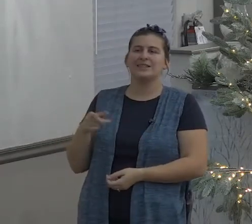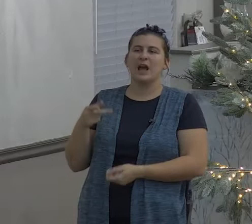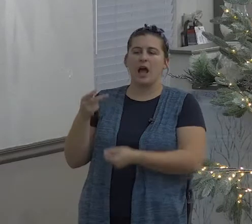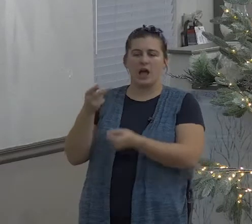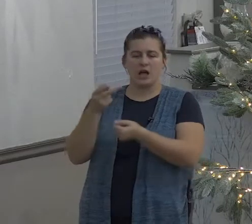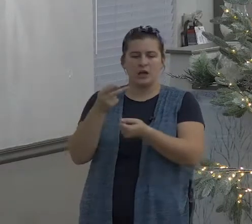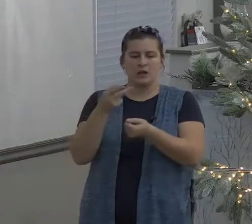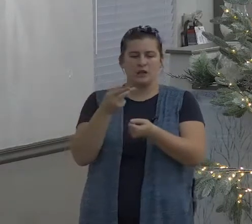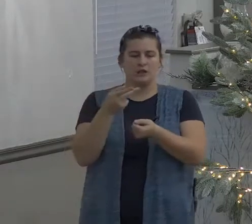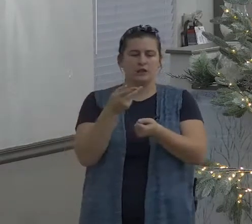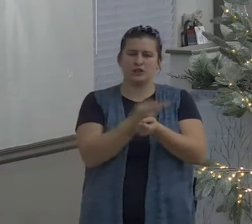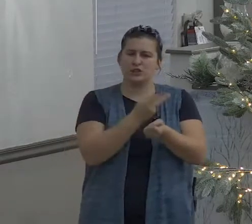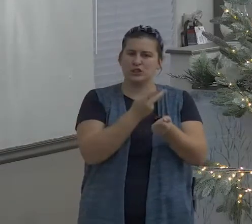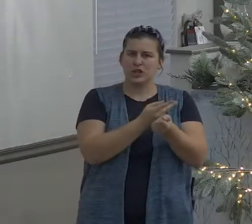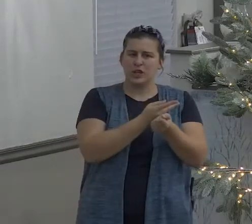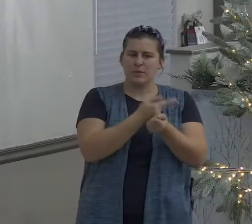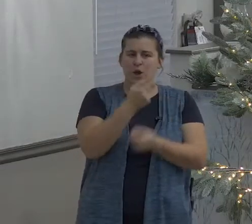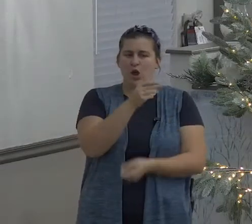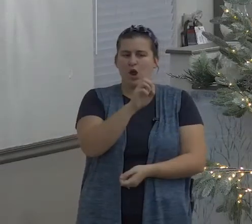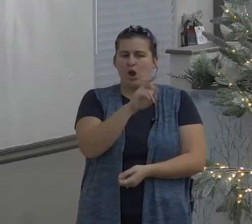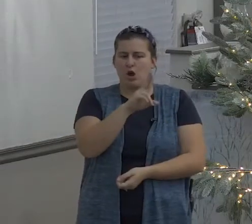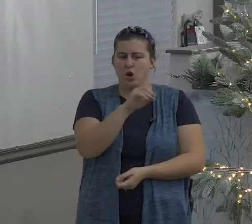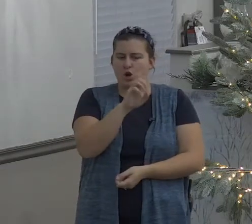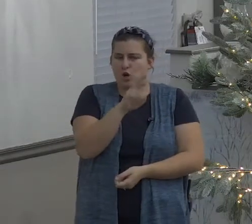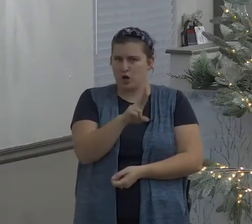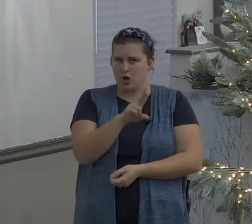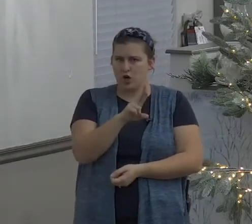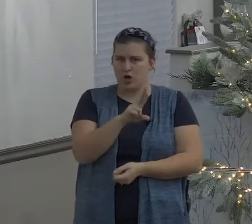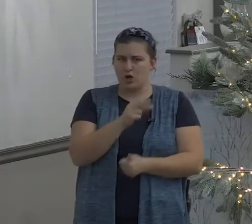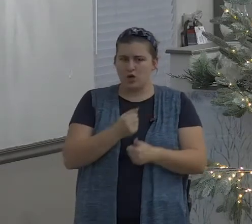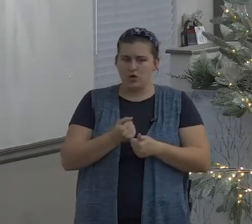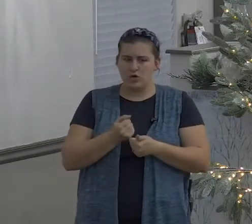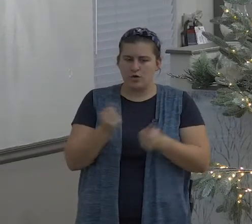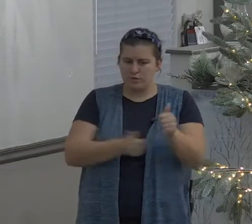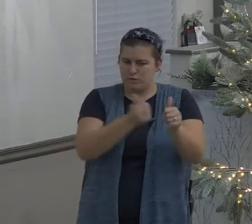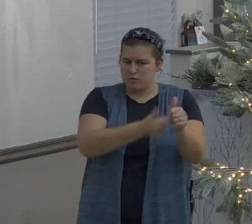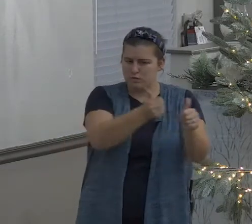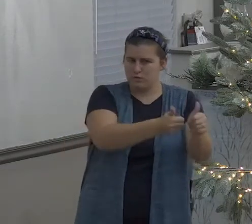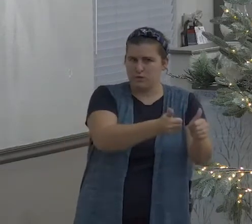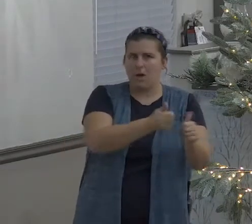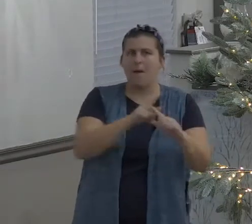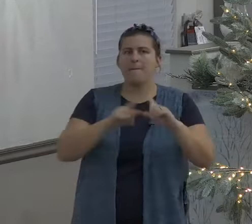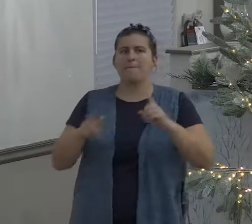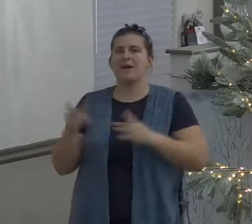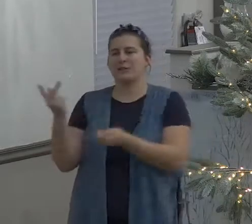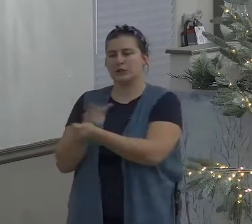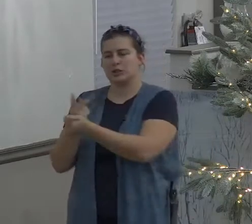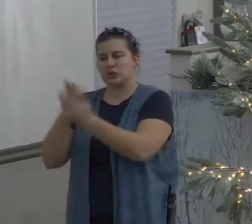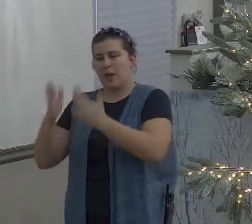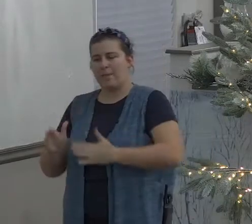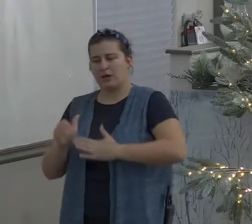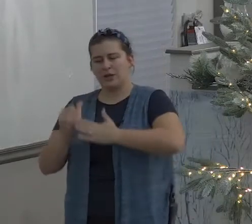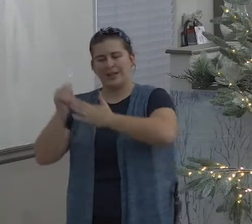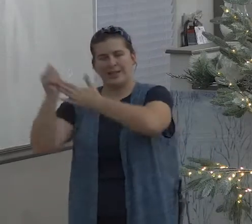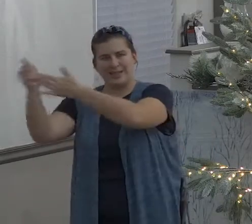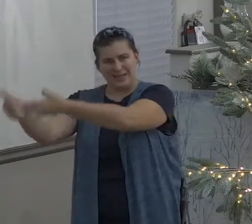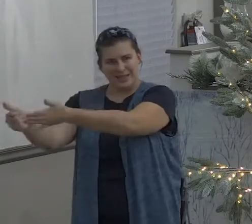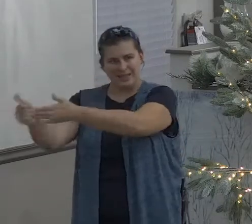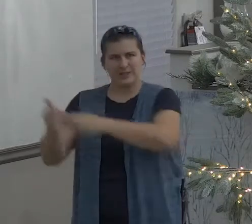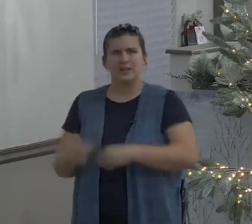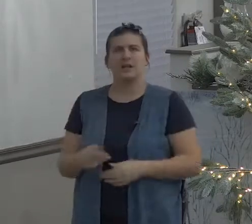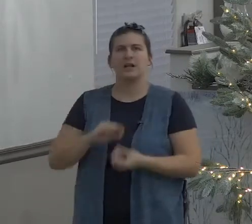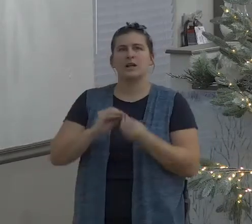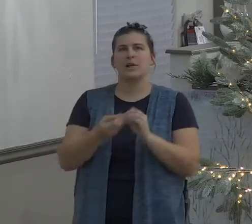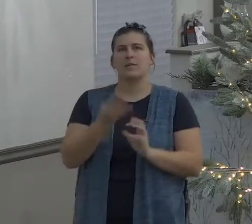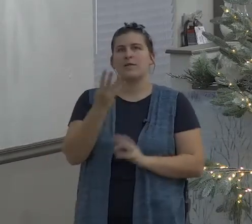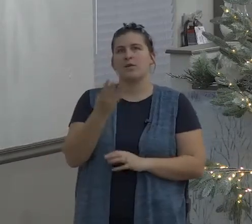pastures because he is a loving shepherd he's not going to drive listen a sheep